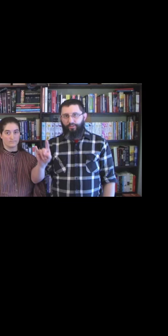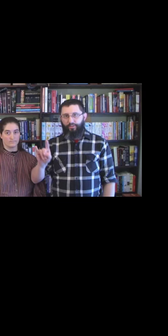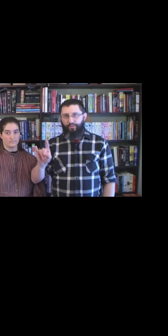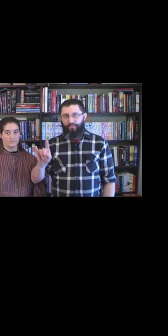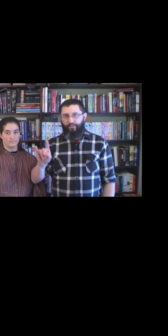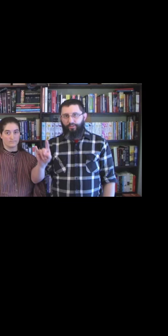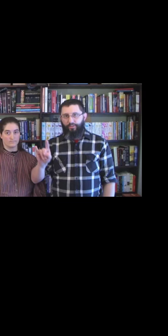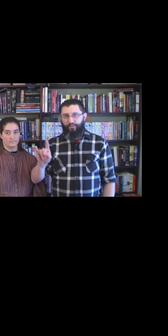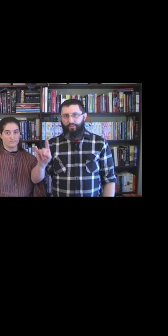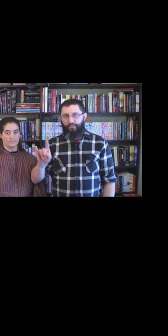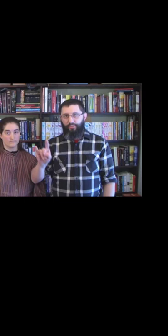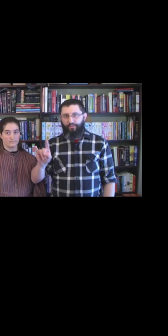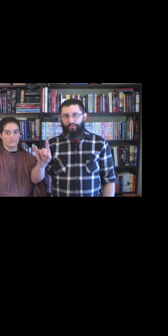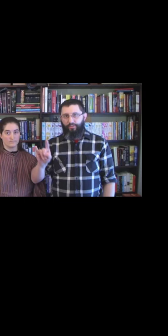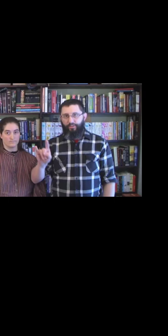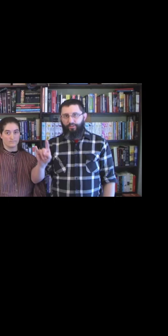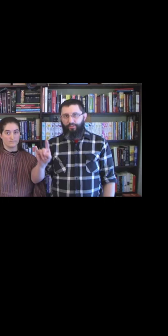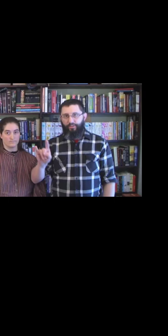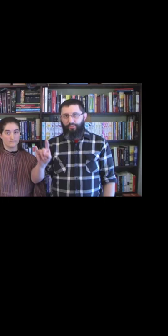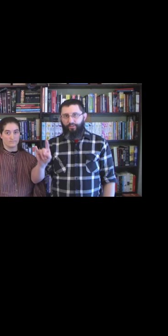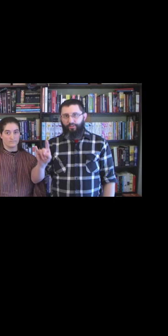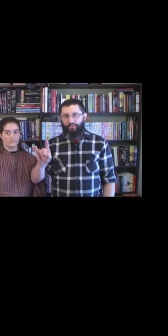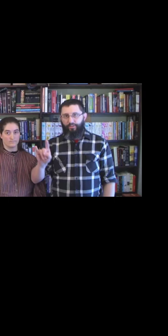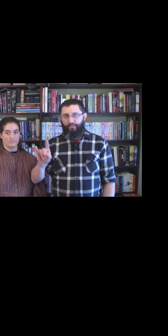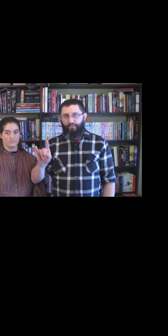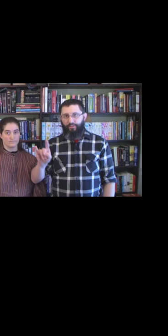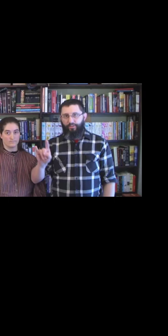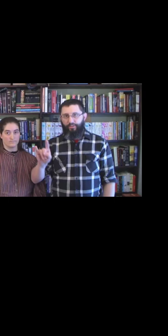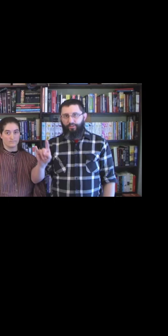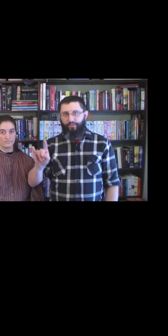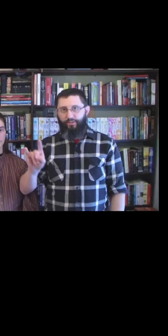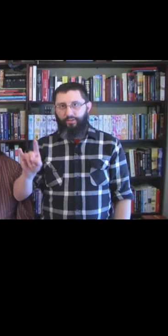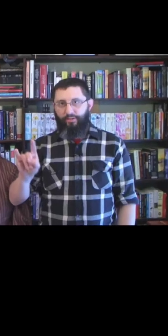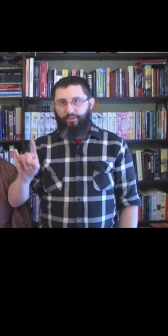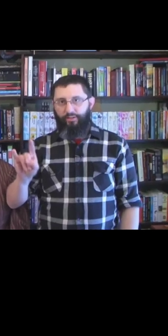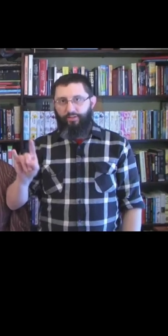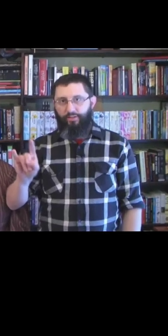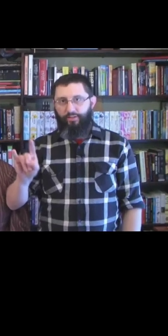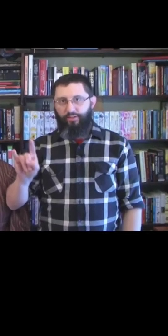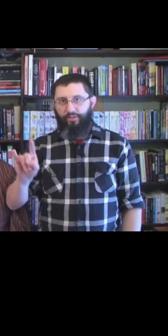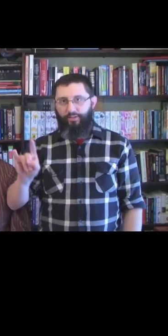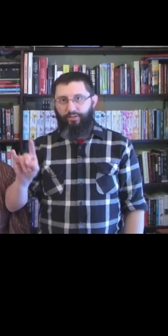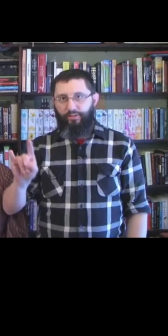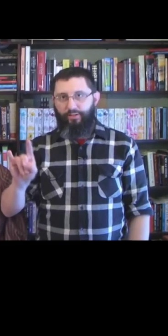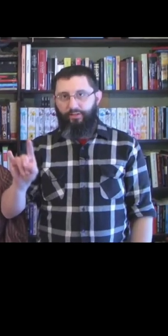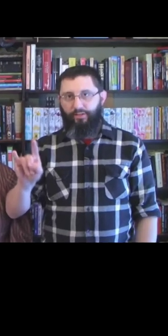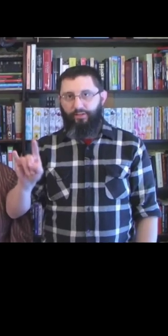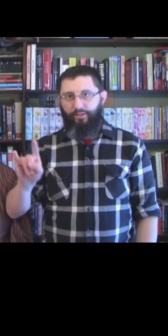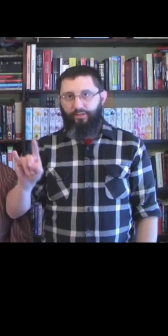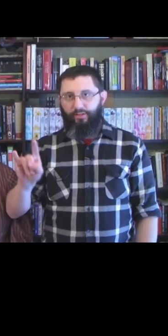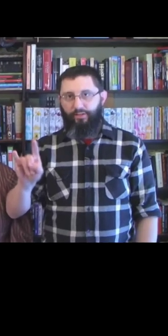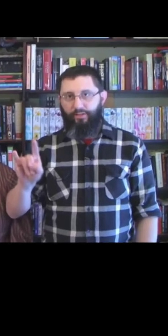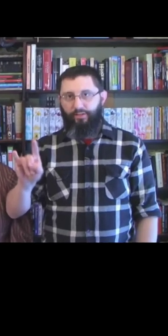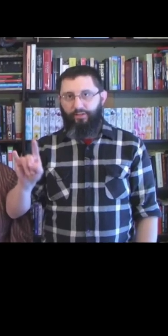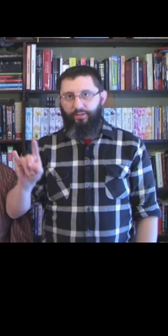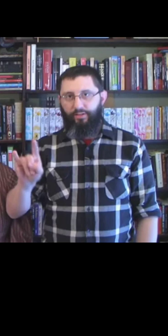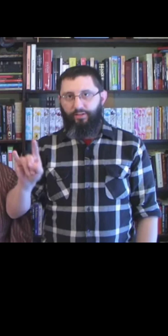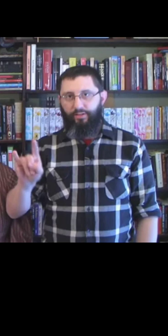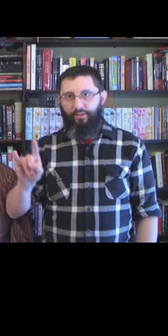on youtube who has been allowed to get famous they shut down steven anderson they shut down so many other people but little old brian gets